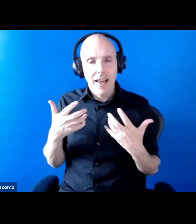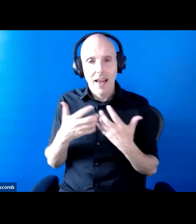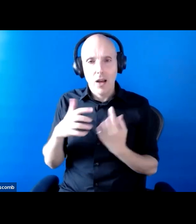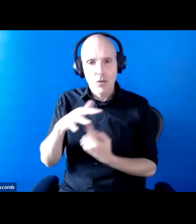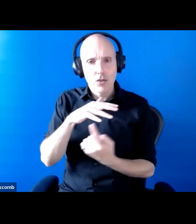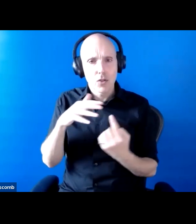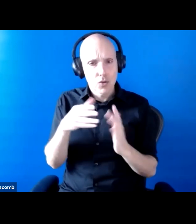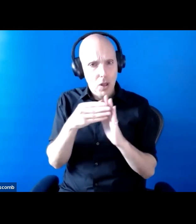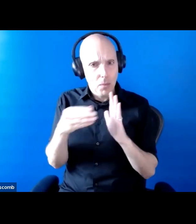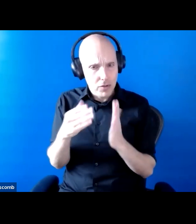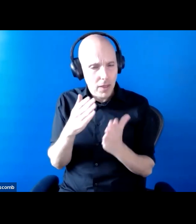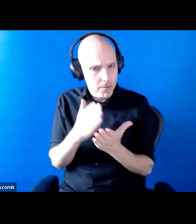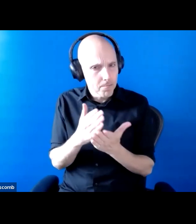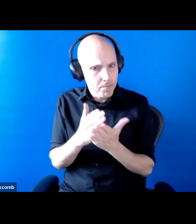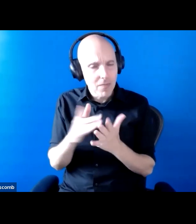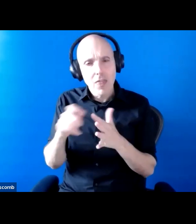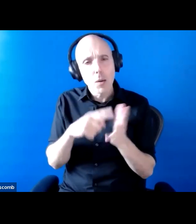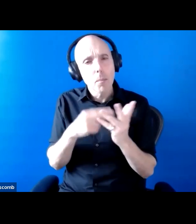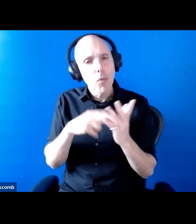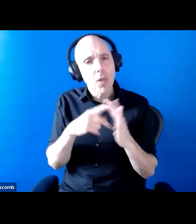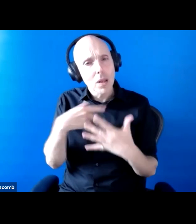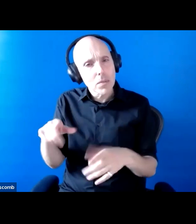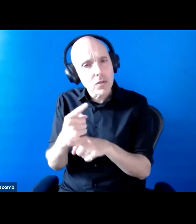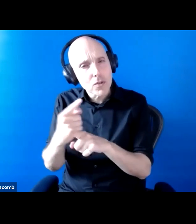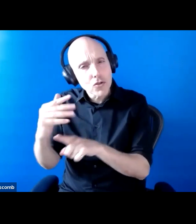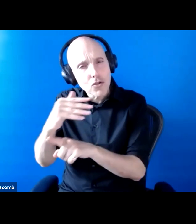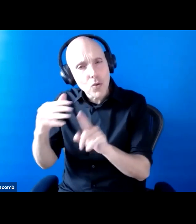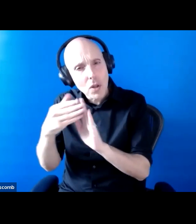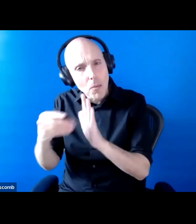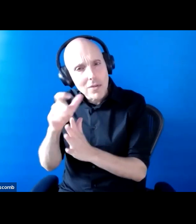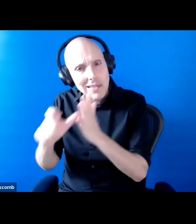that Pauline was referring to. And I'll come back to that in a second.